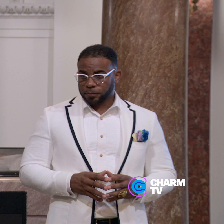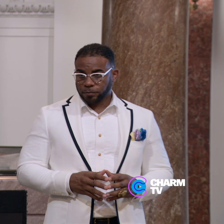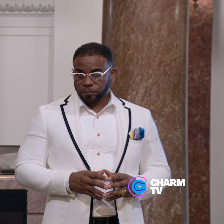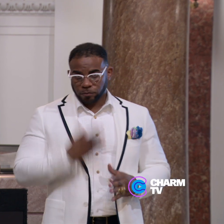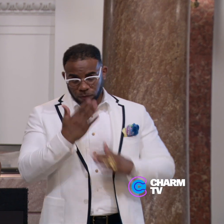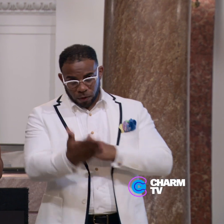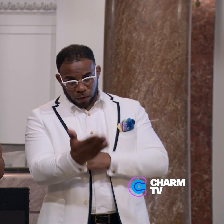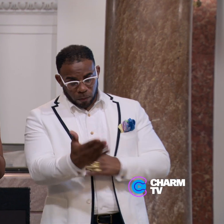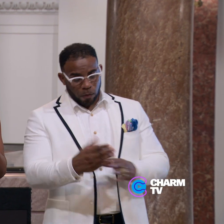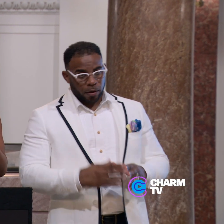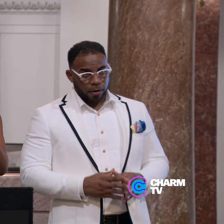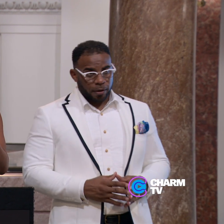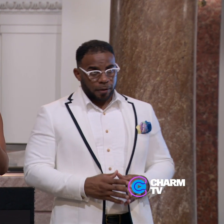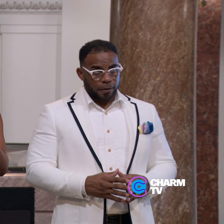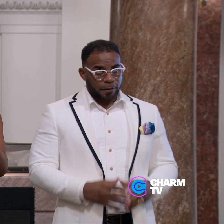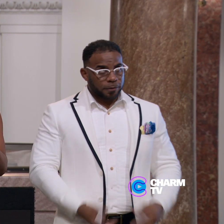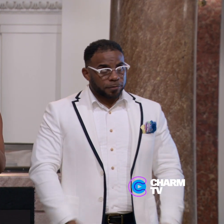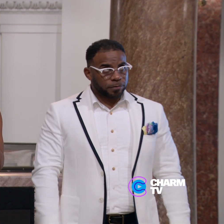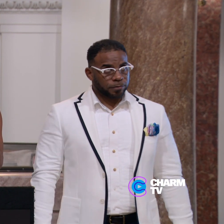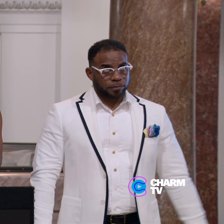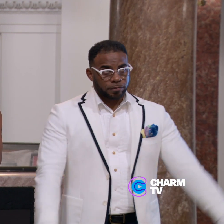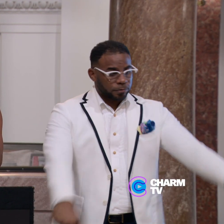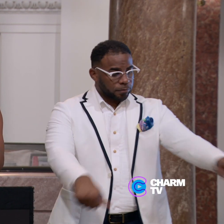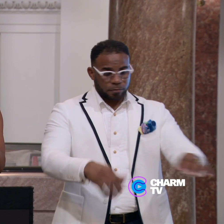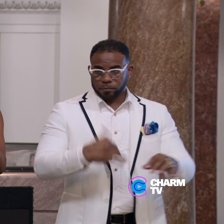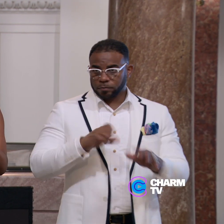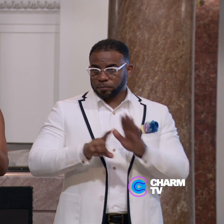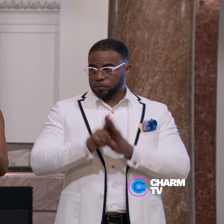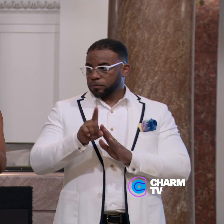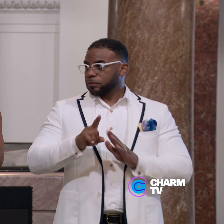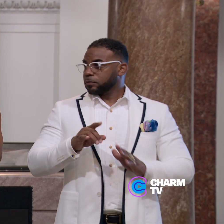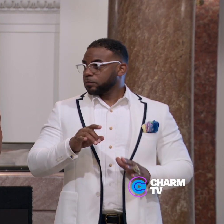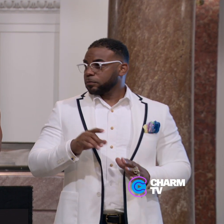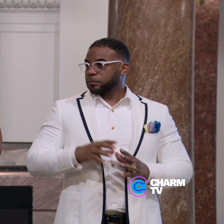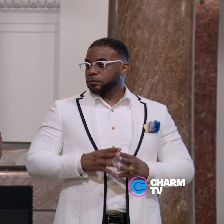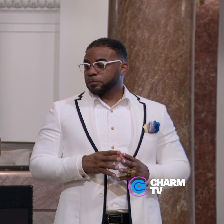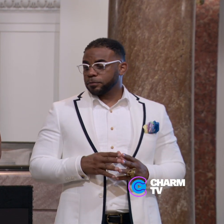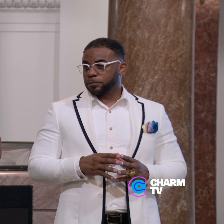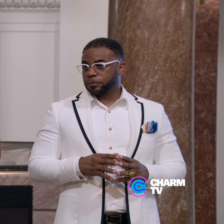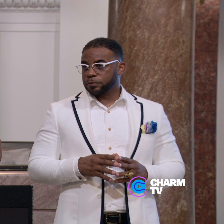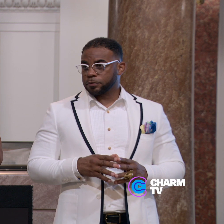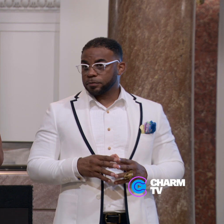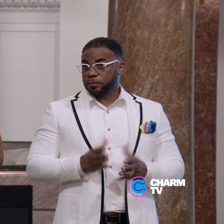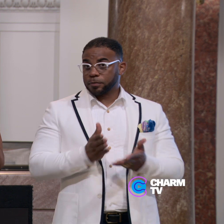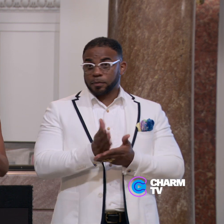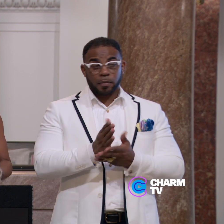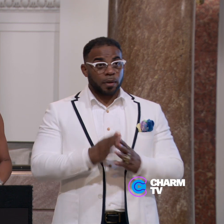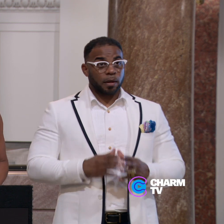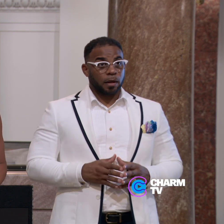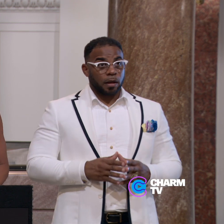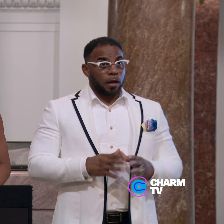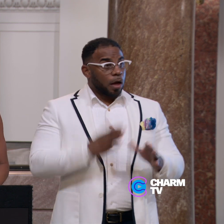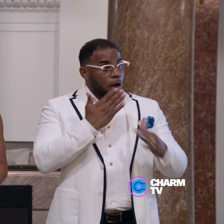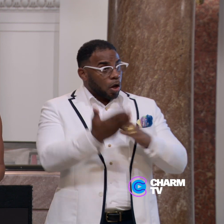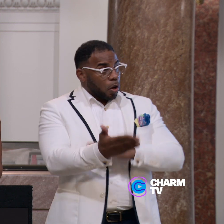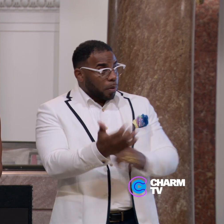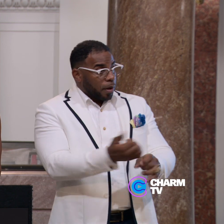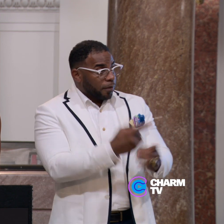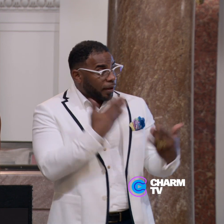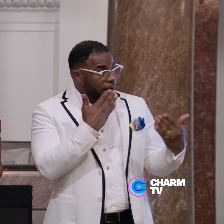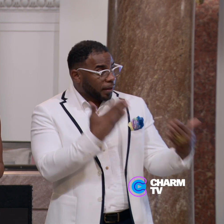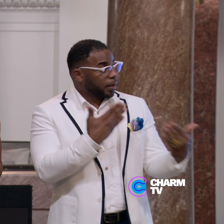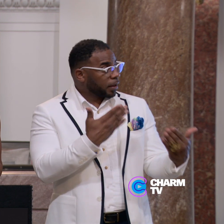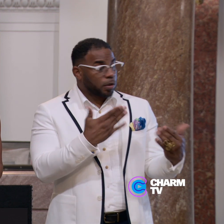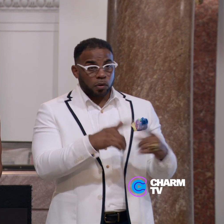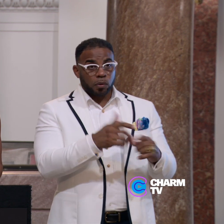Good morning. I think I'm as tall as Kevin. All right. So good morning and thank